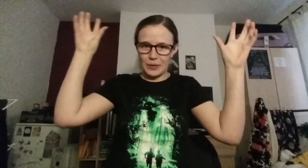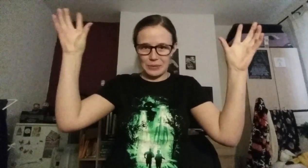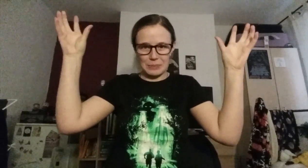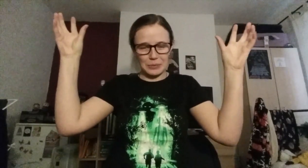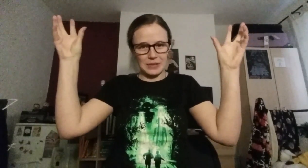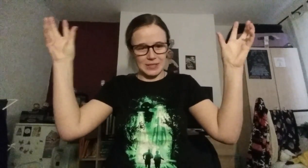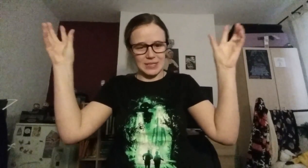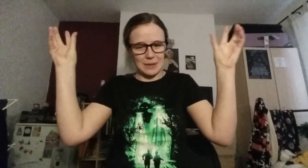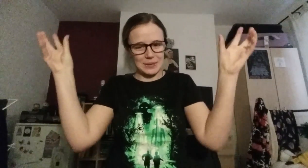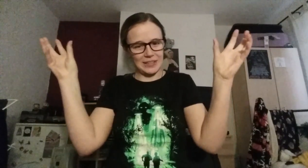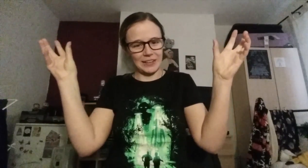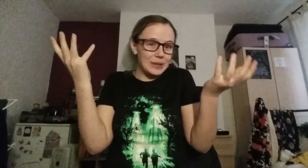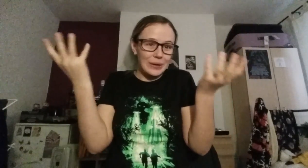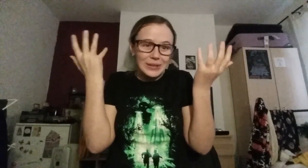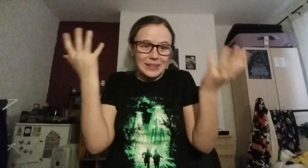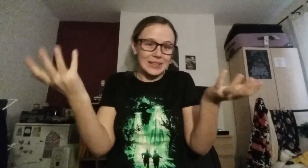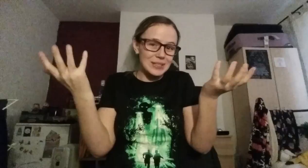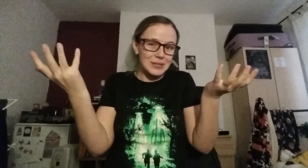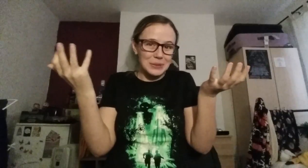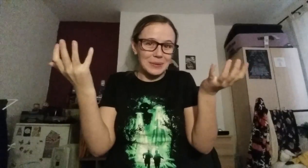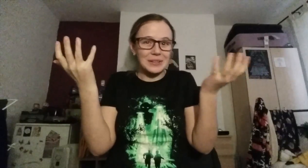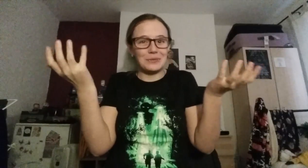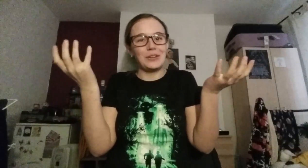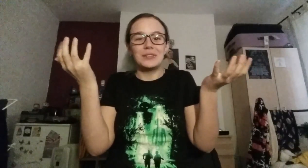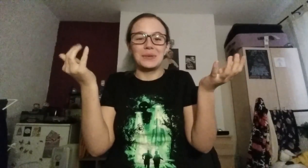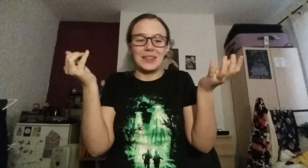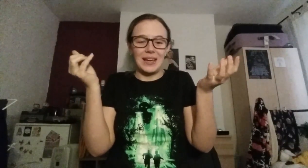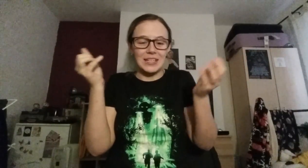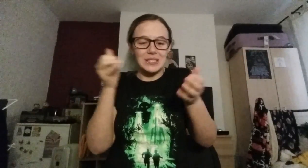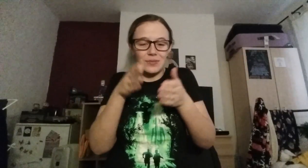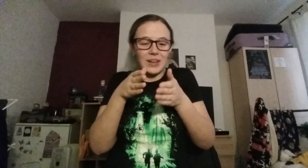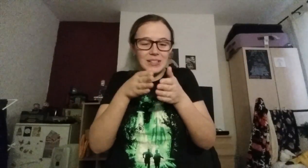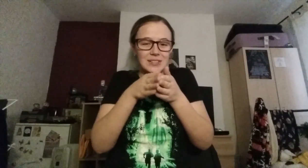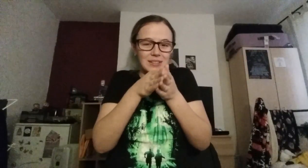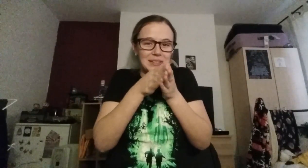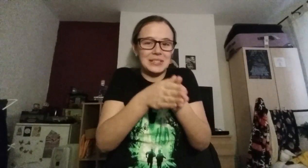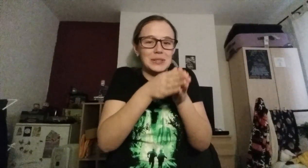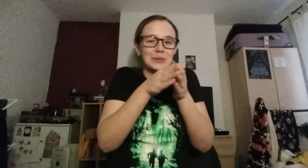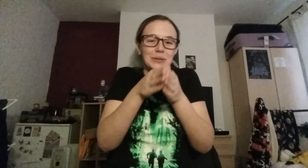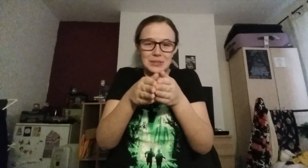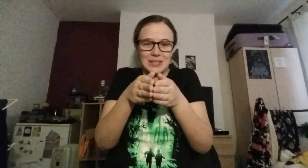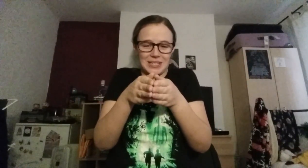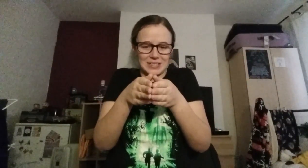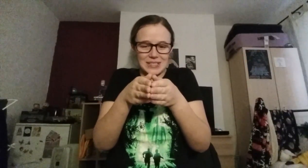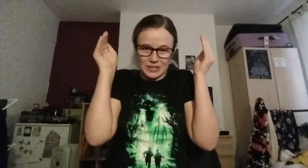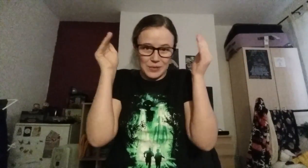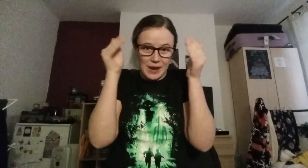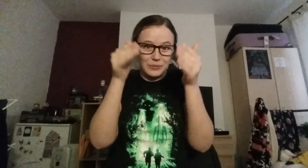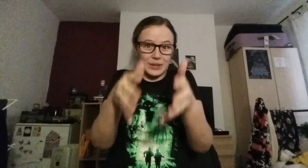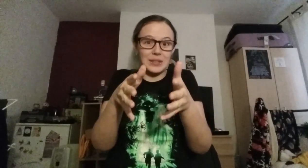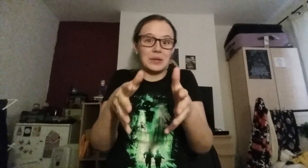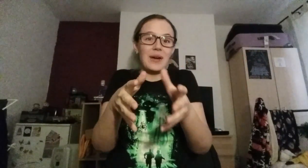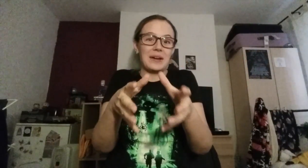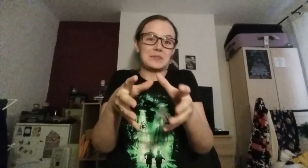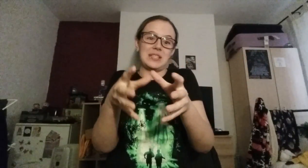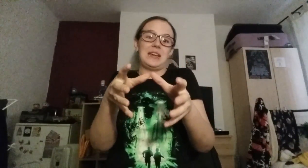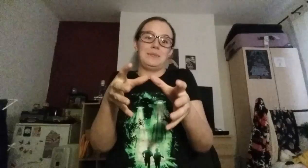horrible things happening, the only thing to do when confronted with that is find the little good things. Give everything you have to them.